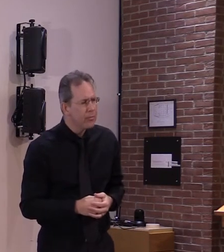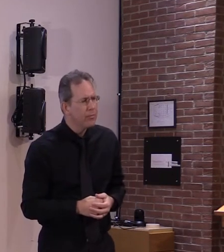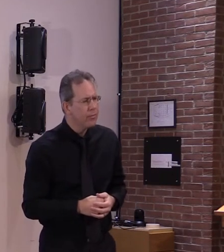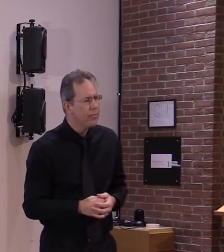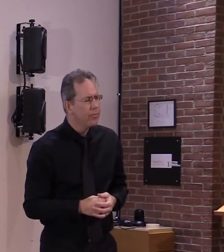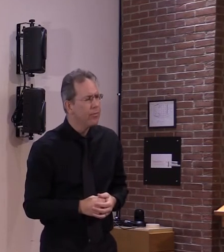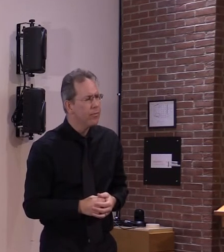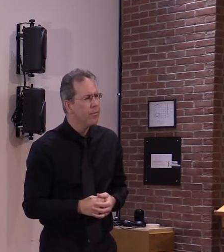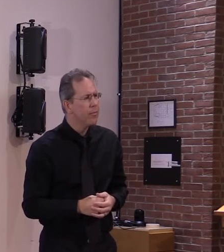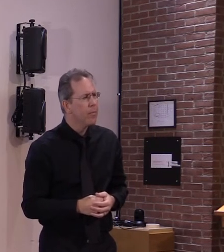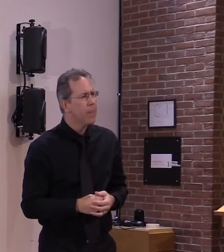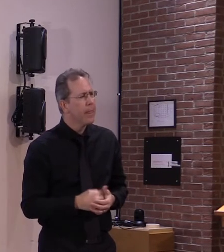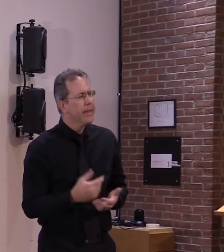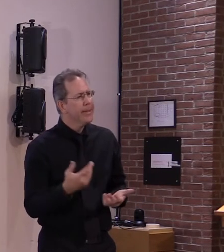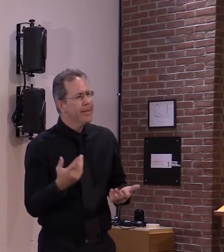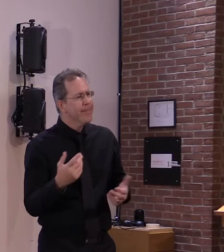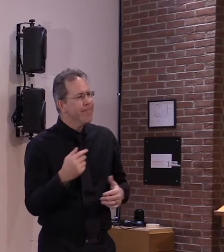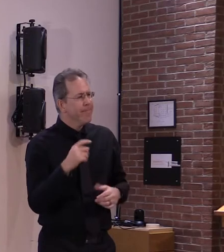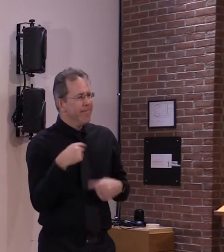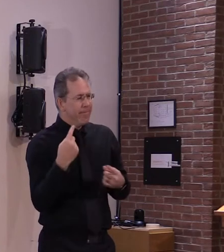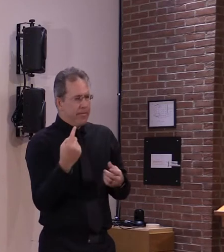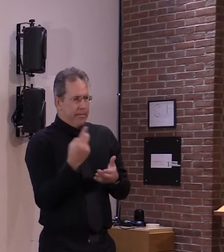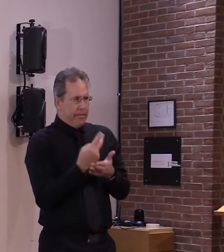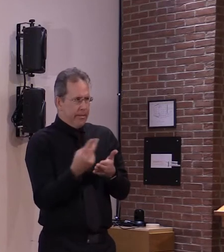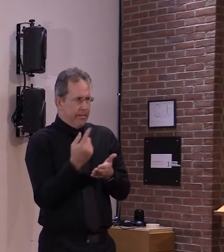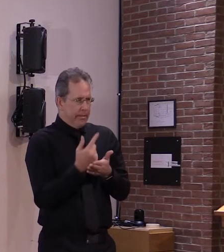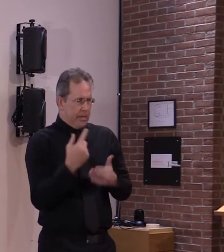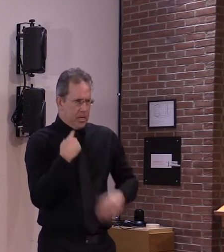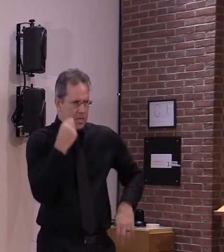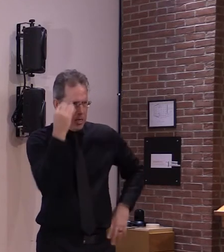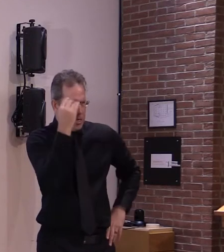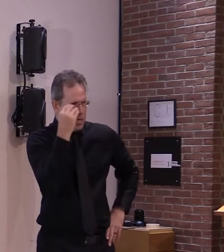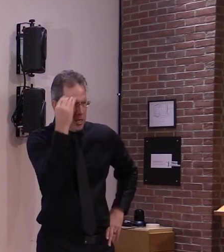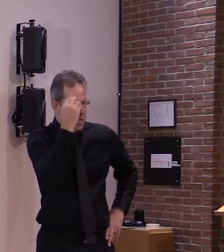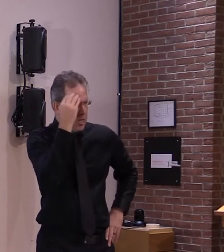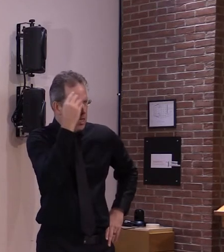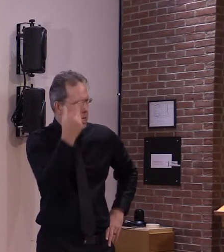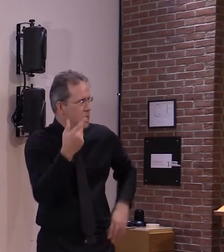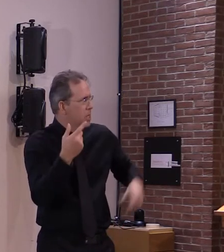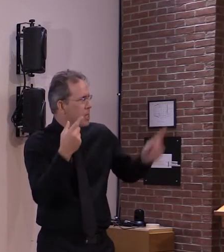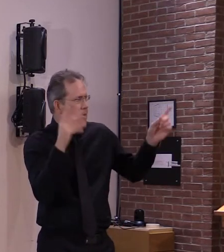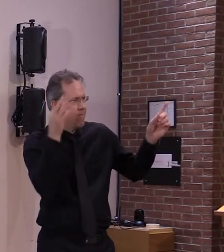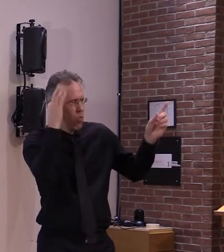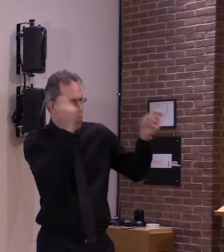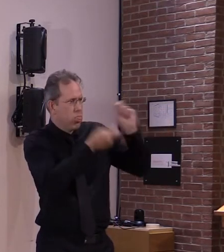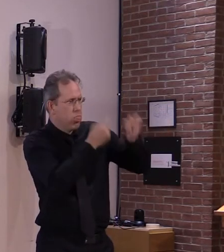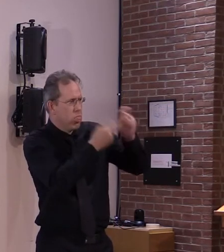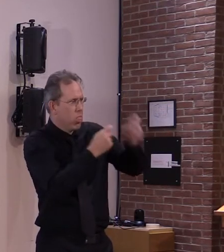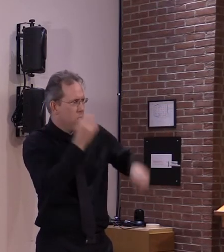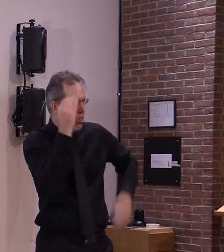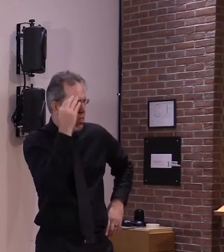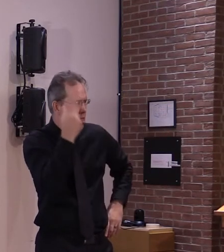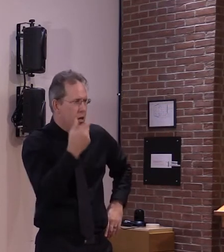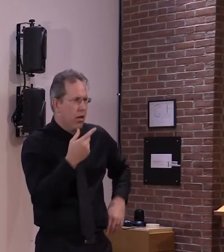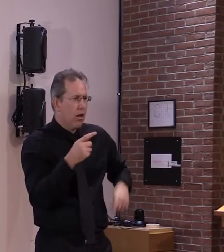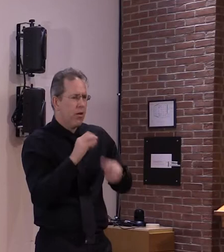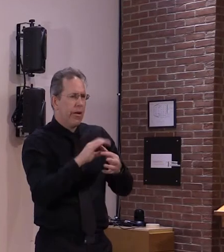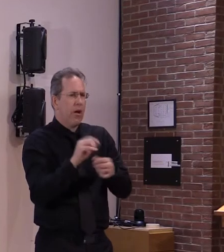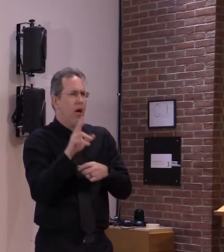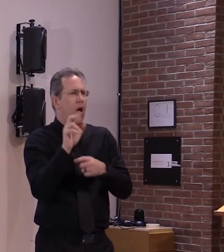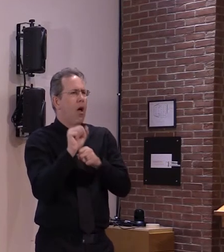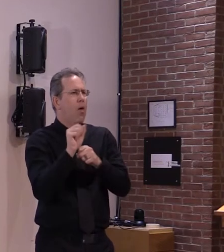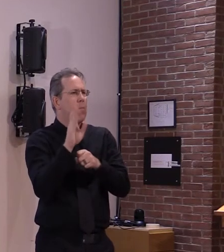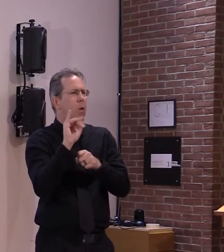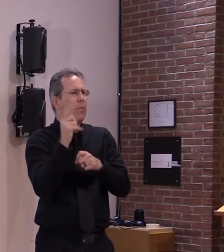extension of uh unemployment benefits for those in need where we would lose uh there would be 10 to 20 000 uh people who would